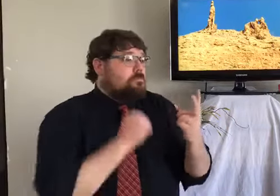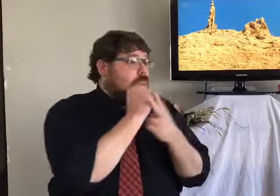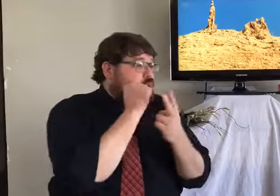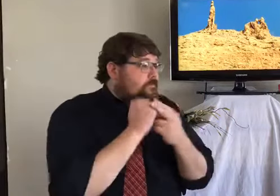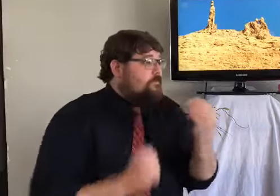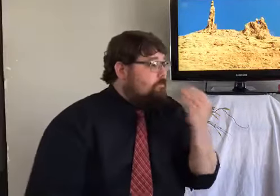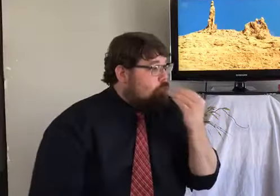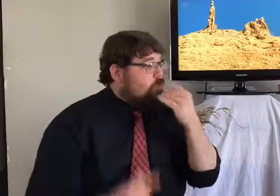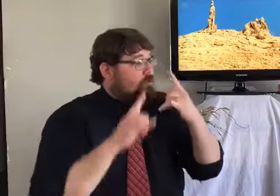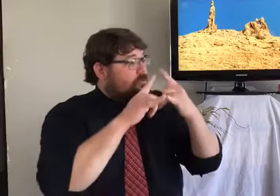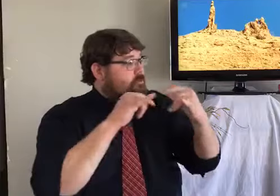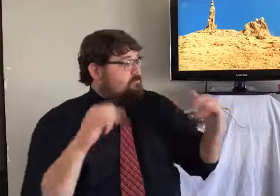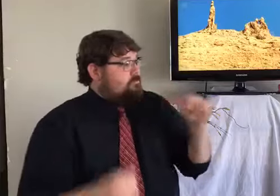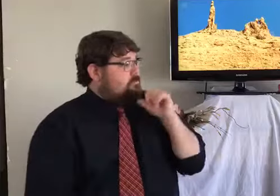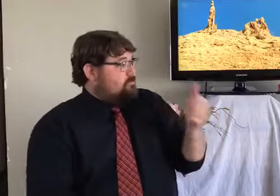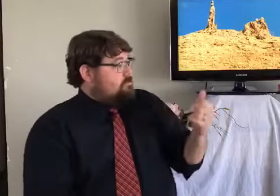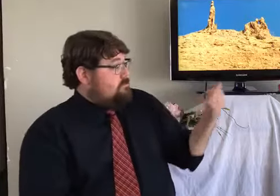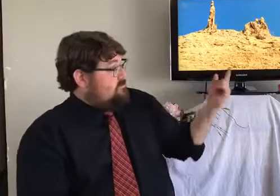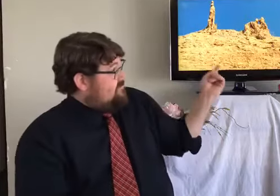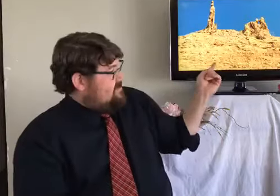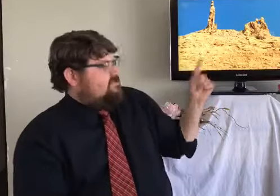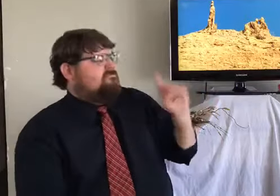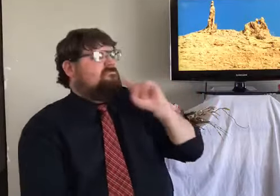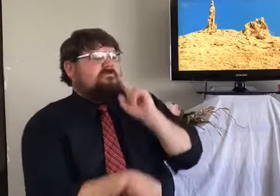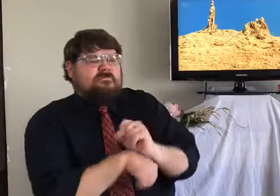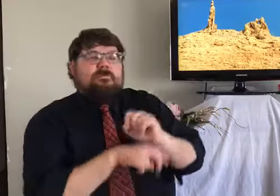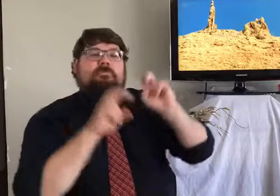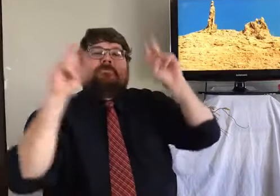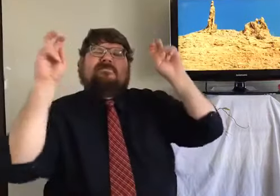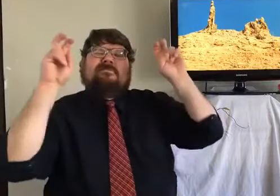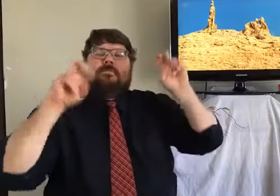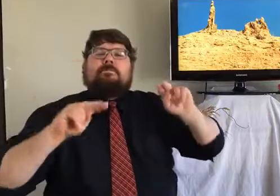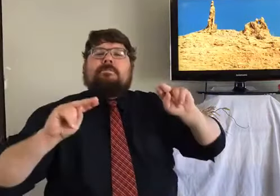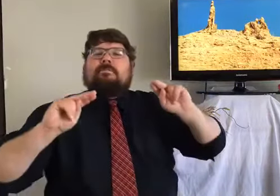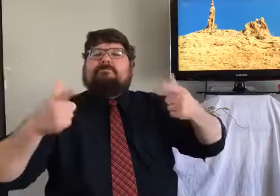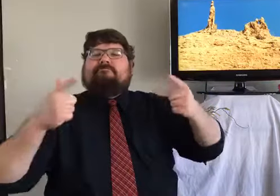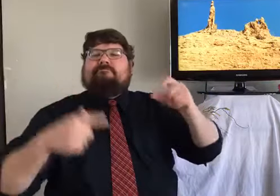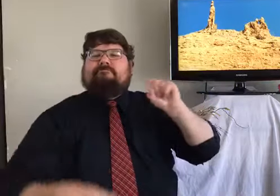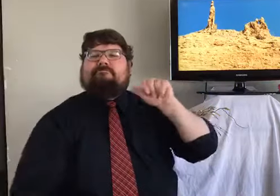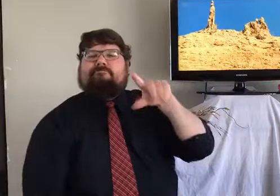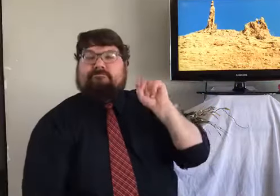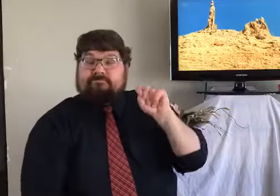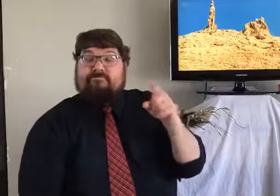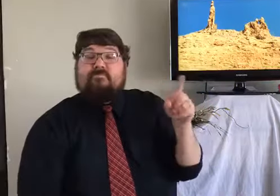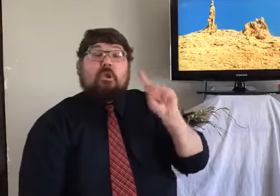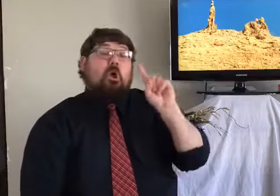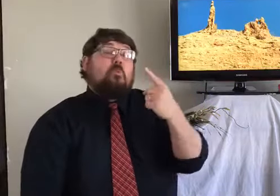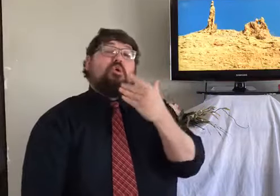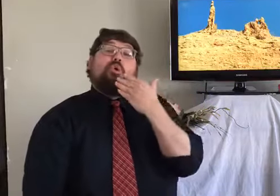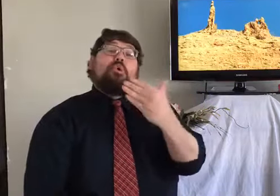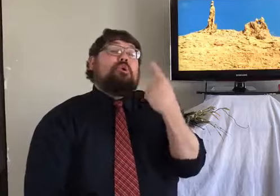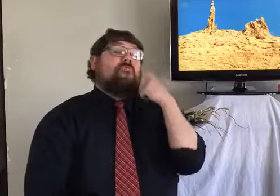becoming table salt. It's not good for preserving food. So, it's